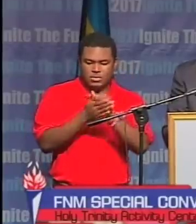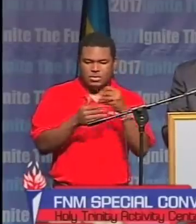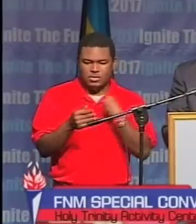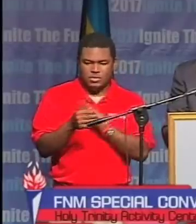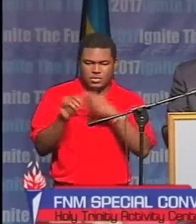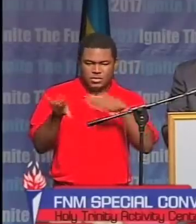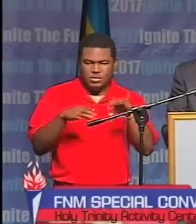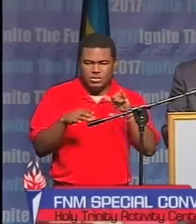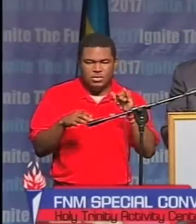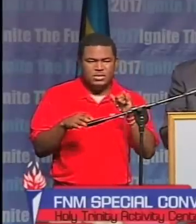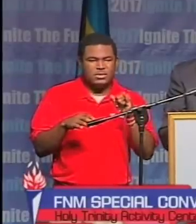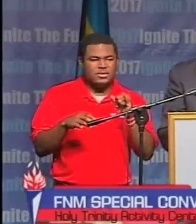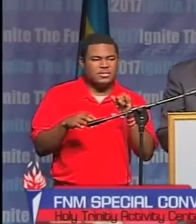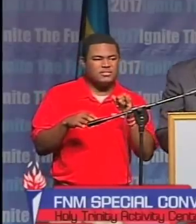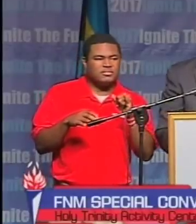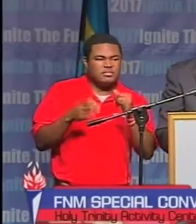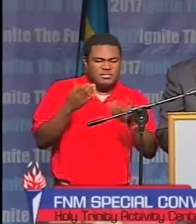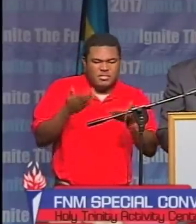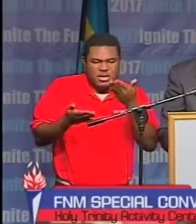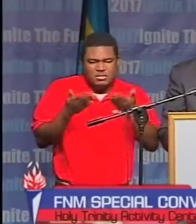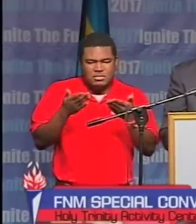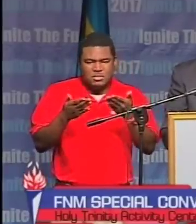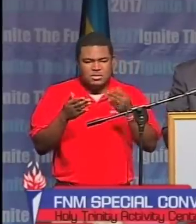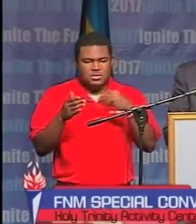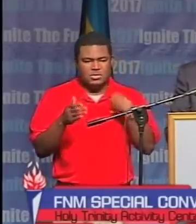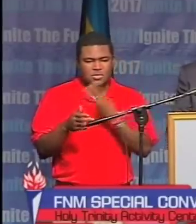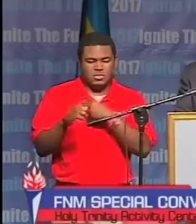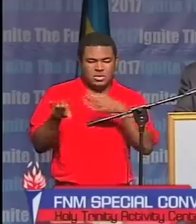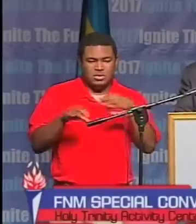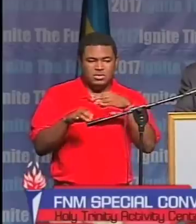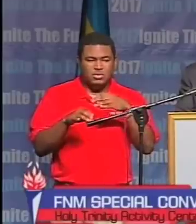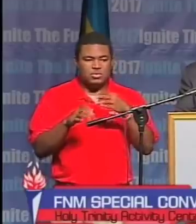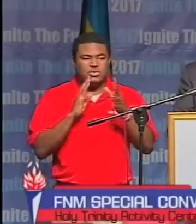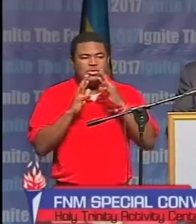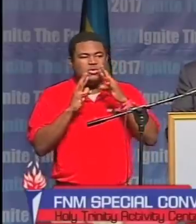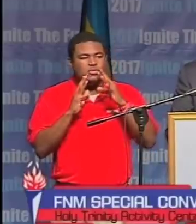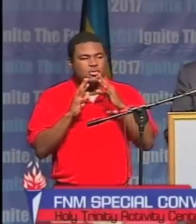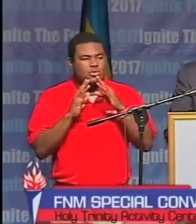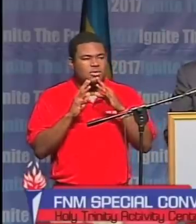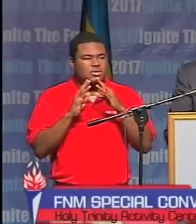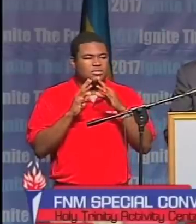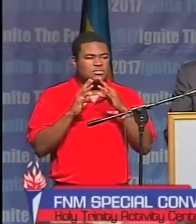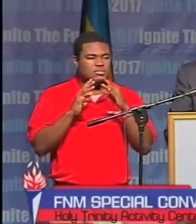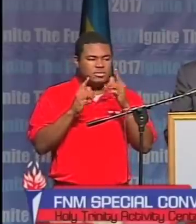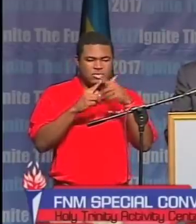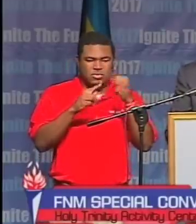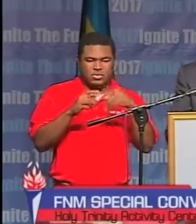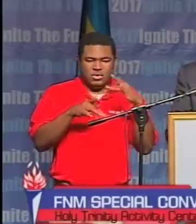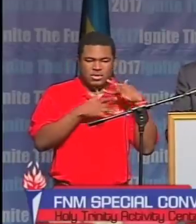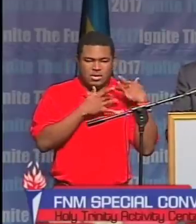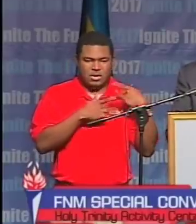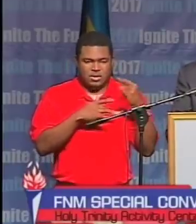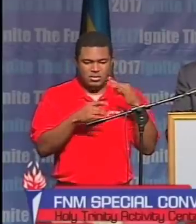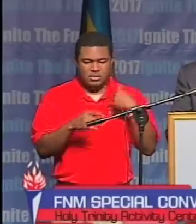Perhaps we could have, in some ways, spoken more directly to the hearts of our people.